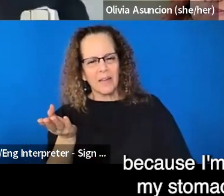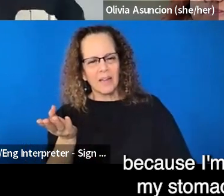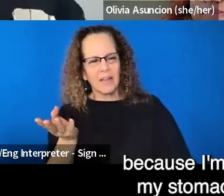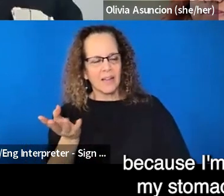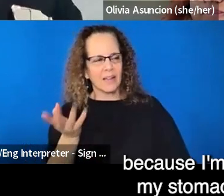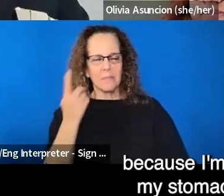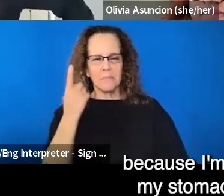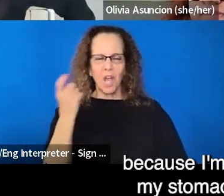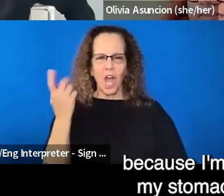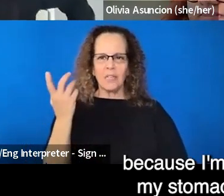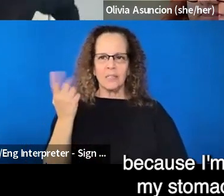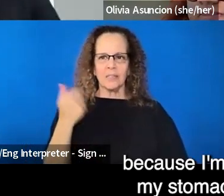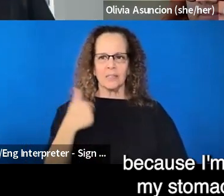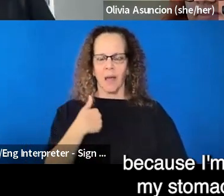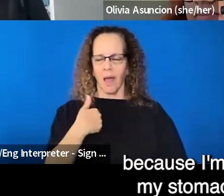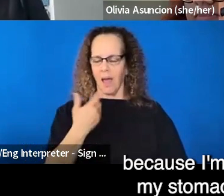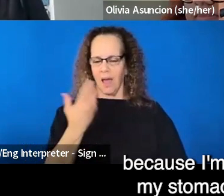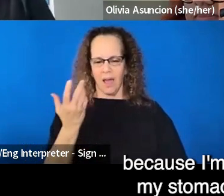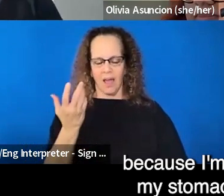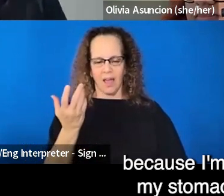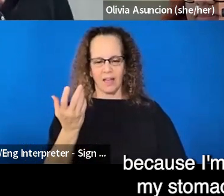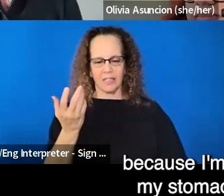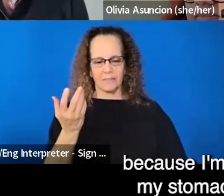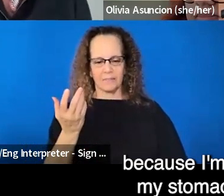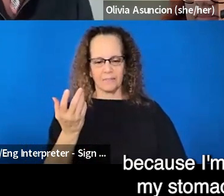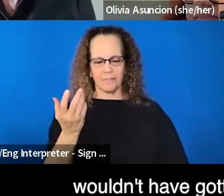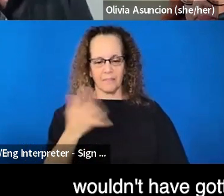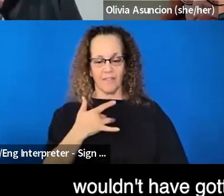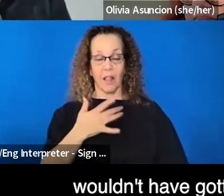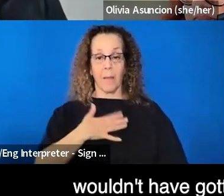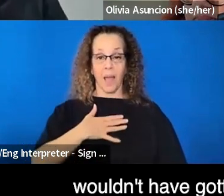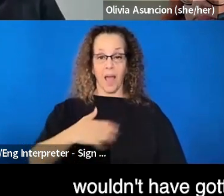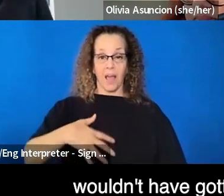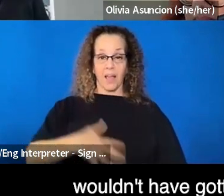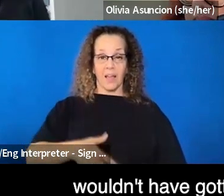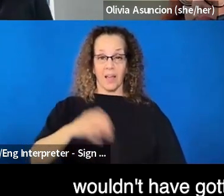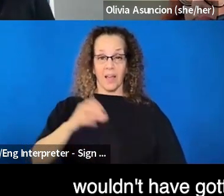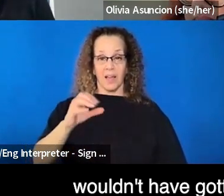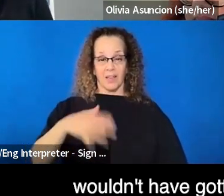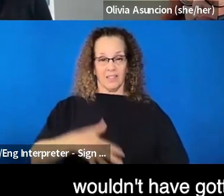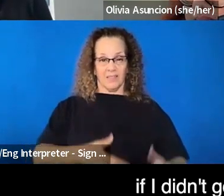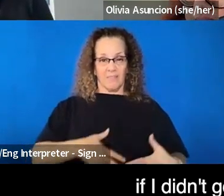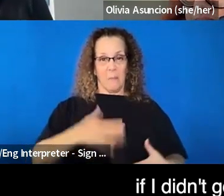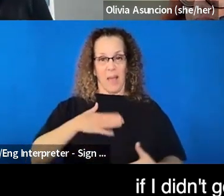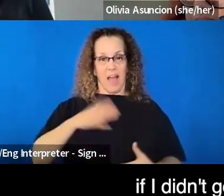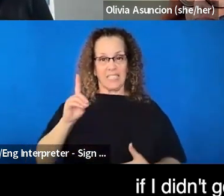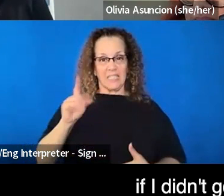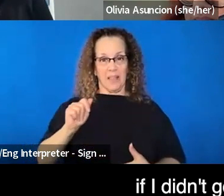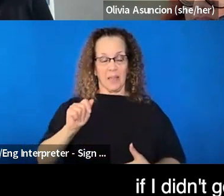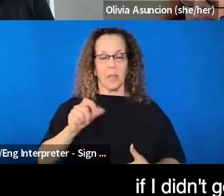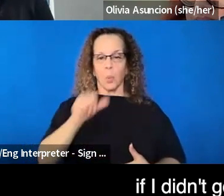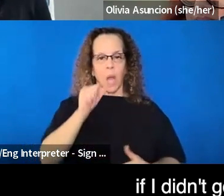talking about. Cause I'm positive that my stomach disability wouldn't have gotten as bad as it did if I